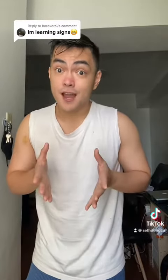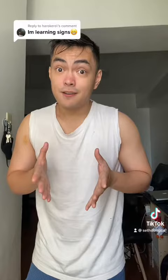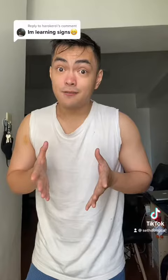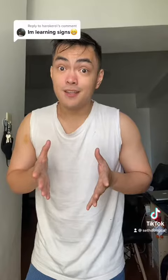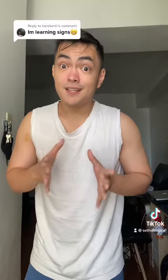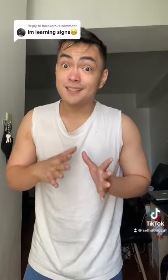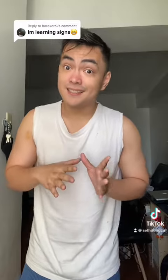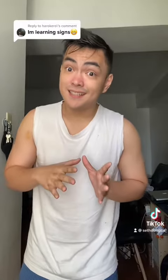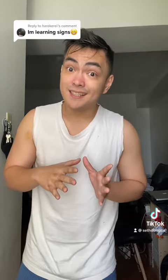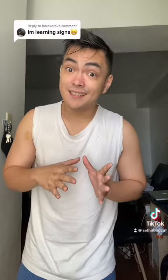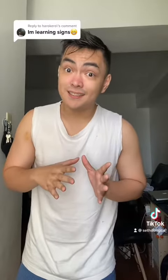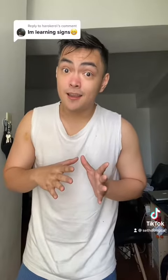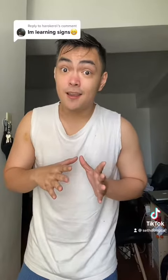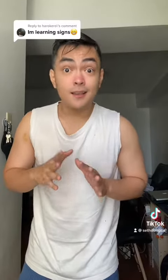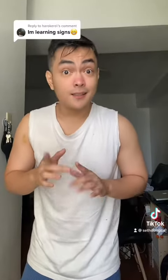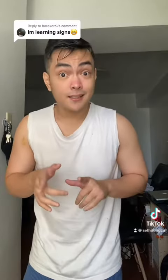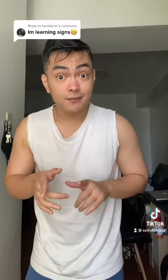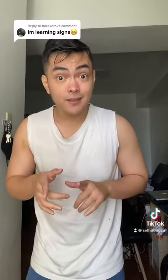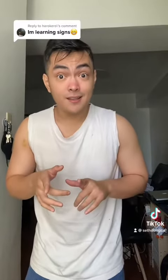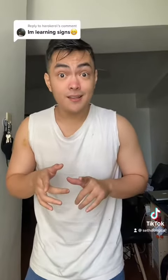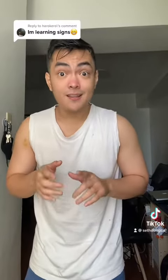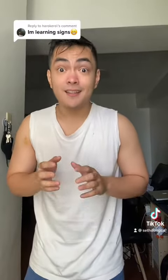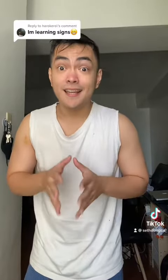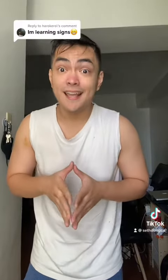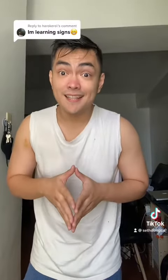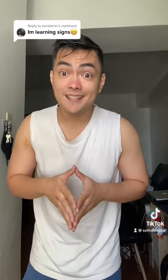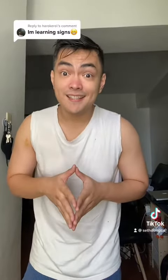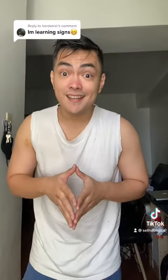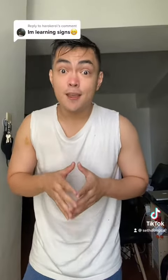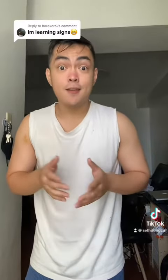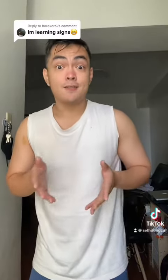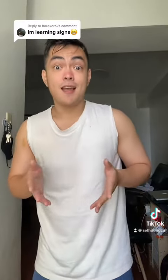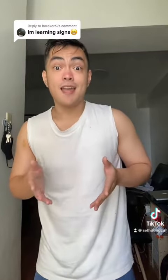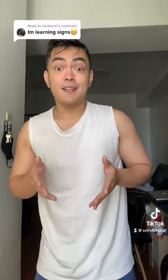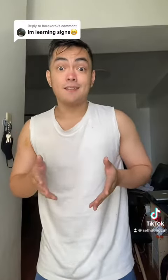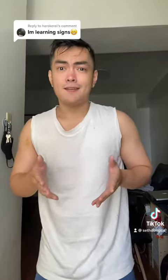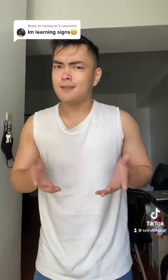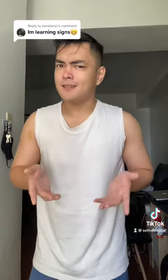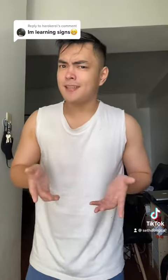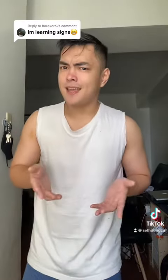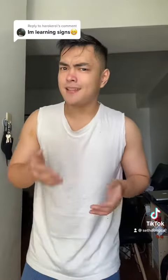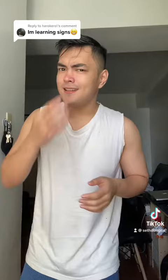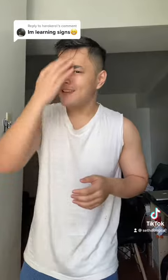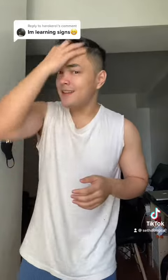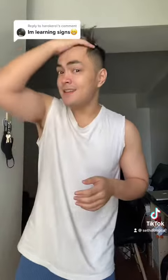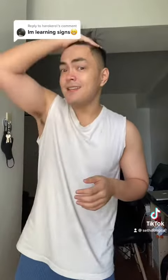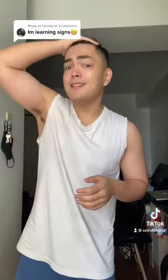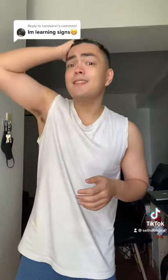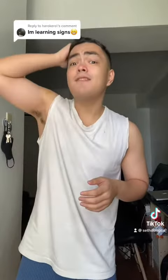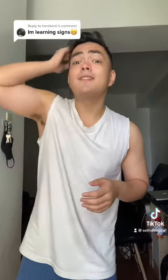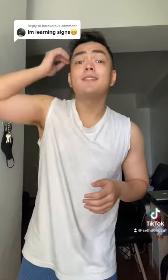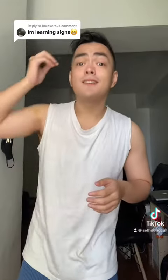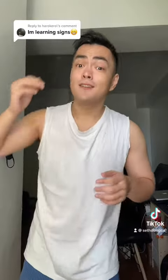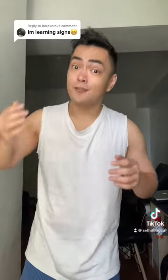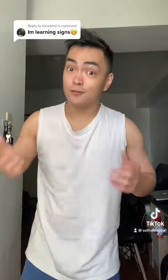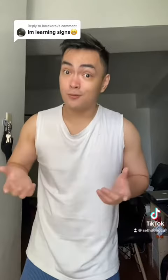6, 7, 8, 9, 10, 11, 12,